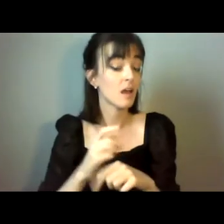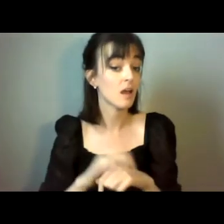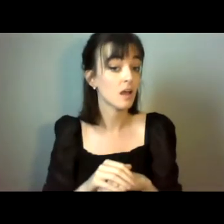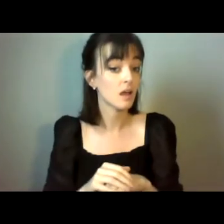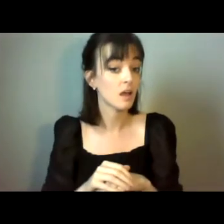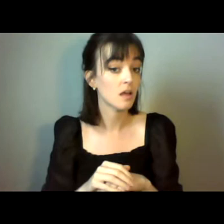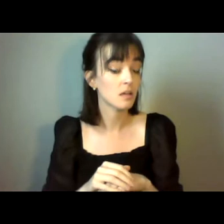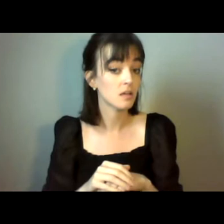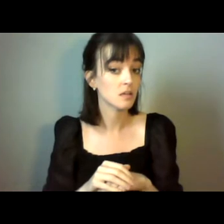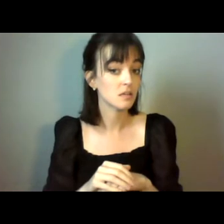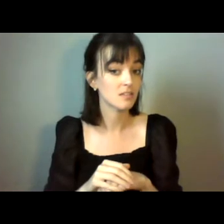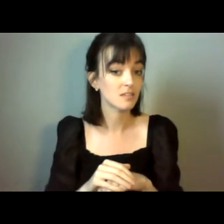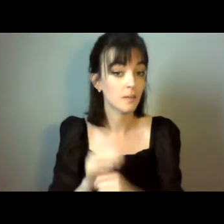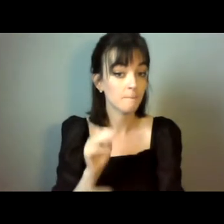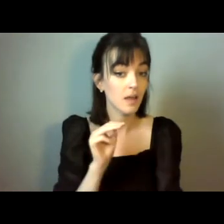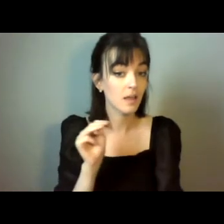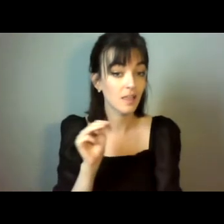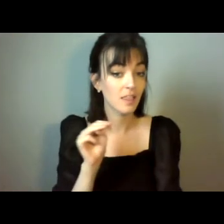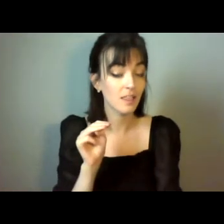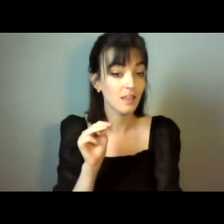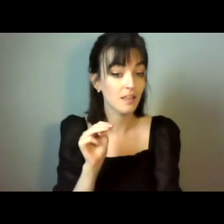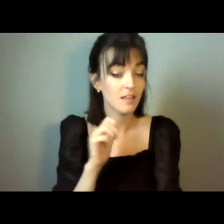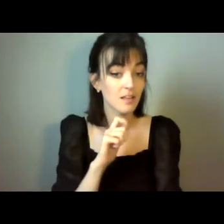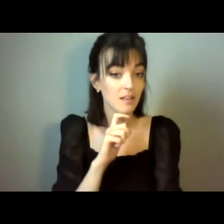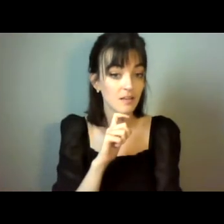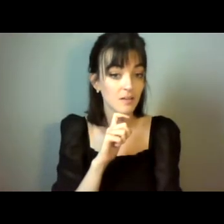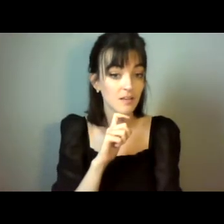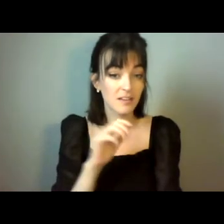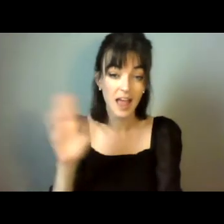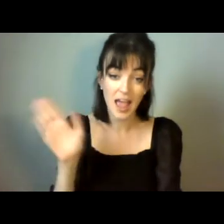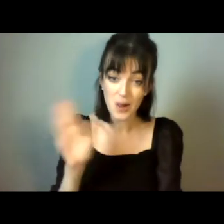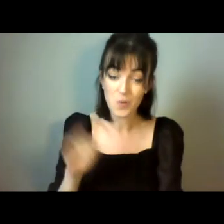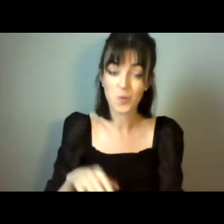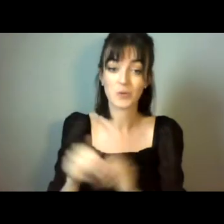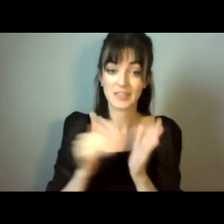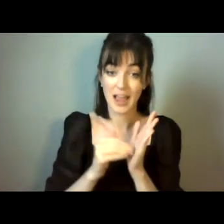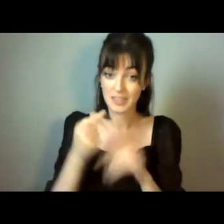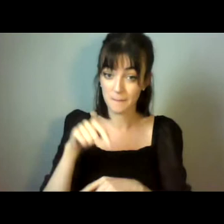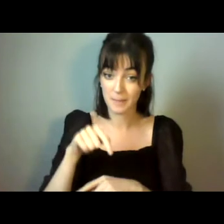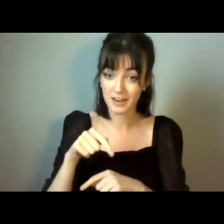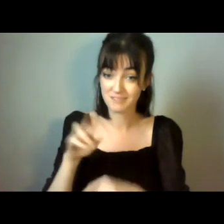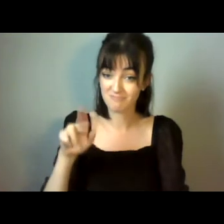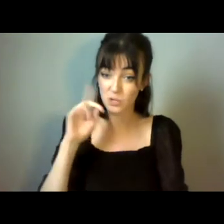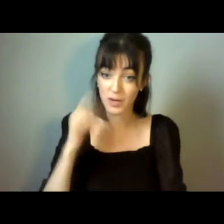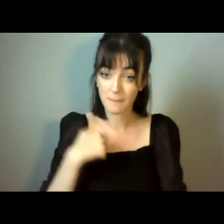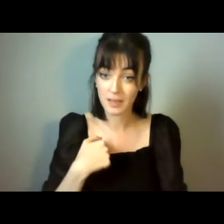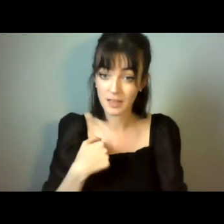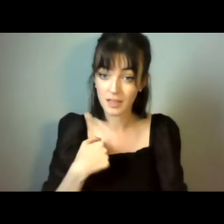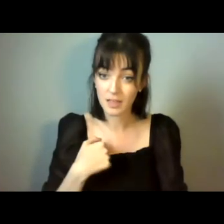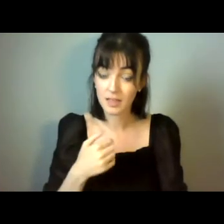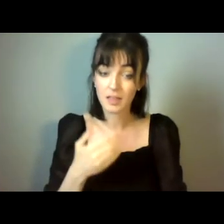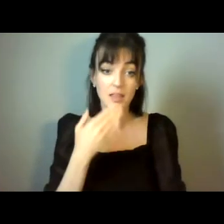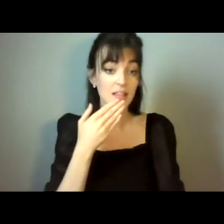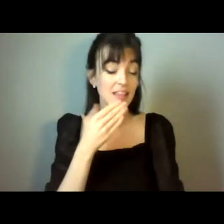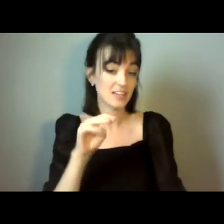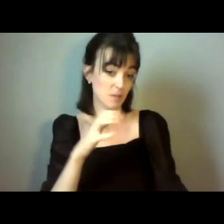To Michael, are you with us? Hello. Yes, I'm I'm here if you can hear me. Thanks, Michael. So